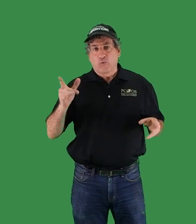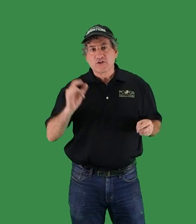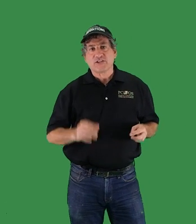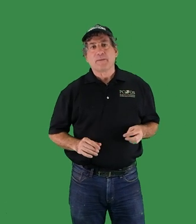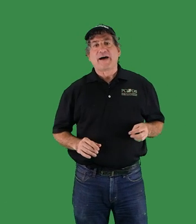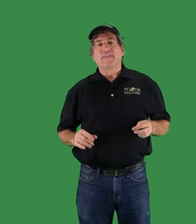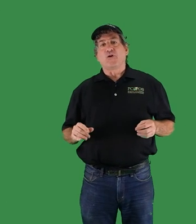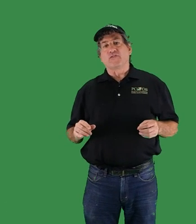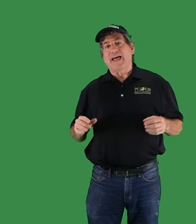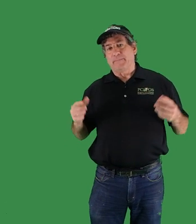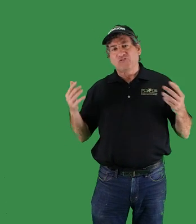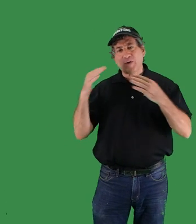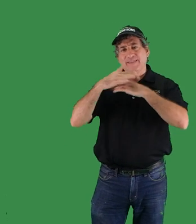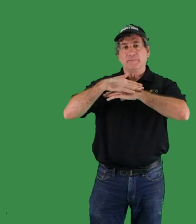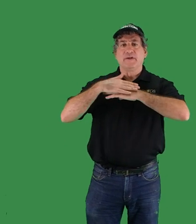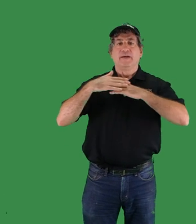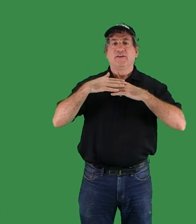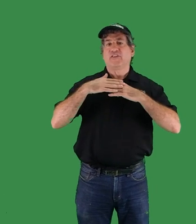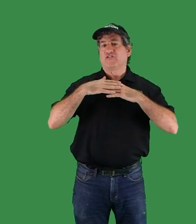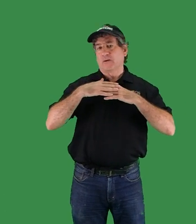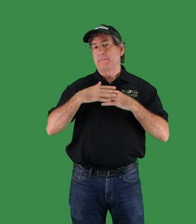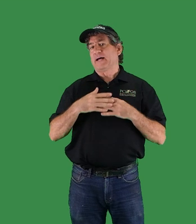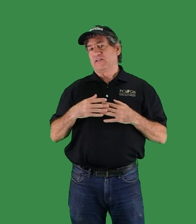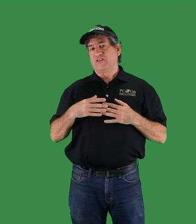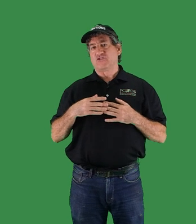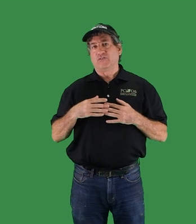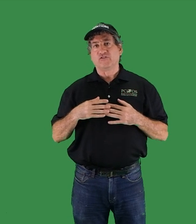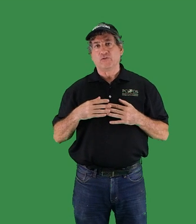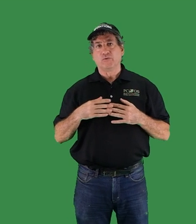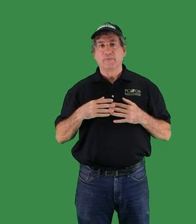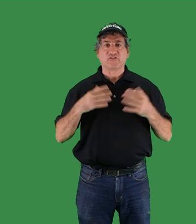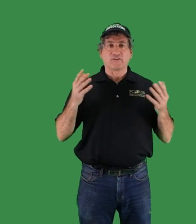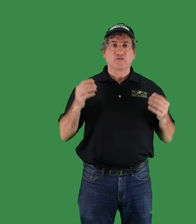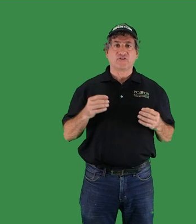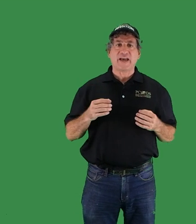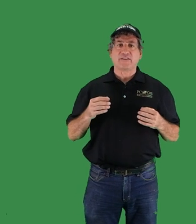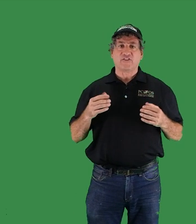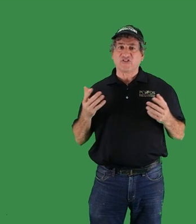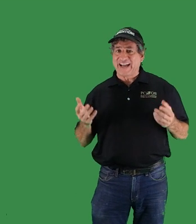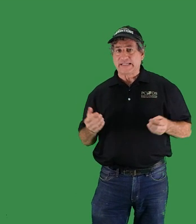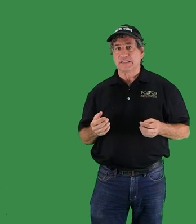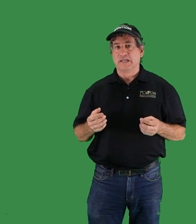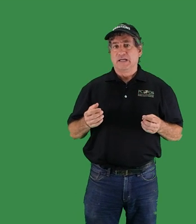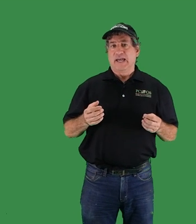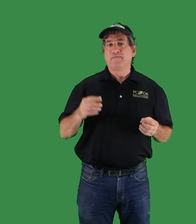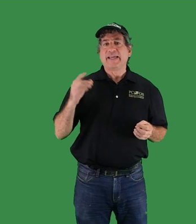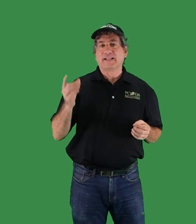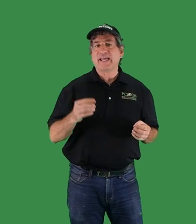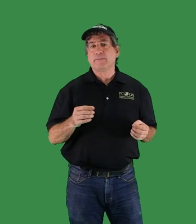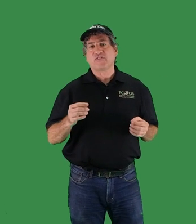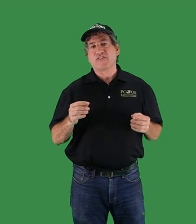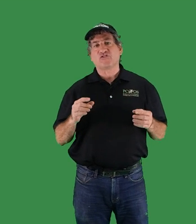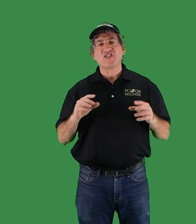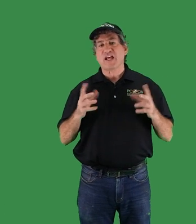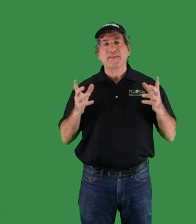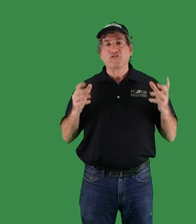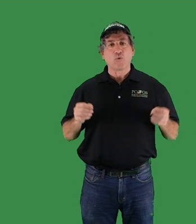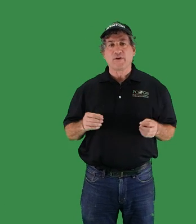the worst thing about the overlap between them is that some politicians who misunderstand the science have made claims that there's nothing to worry